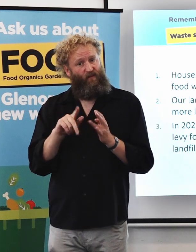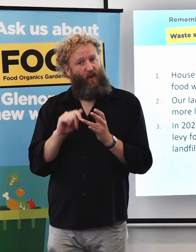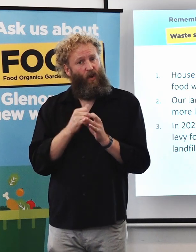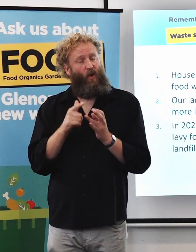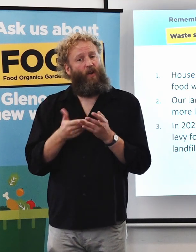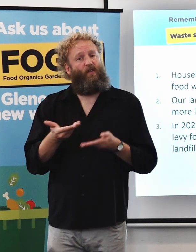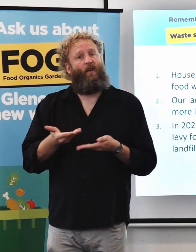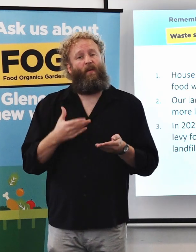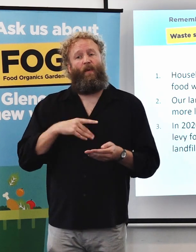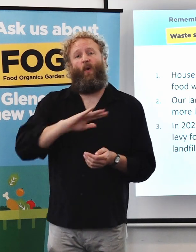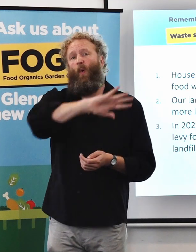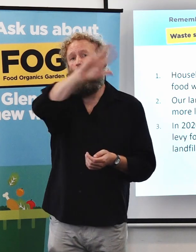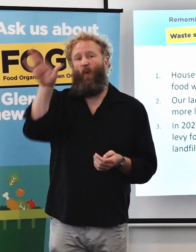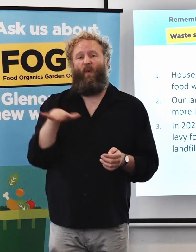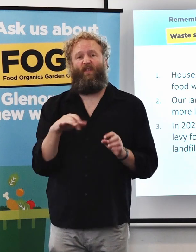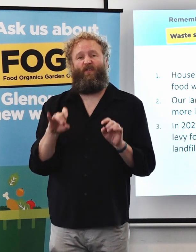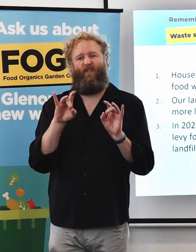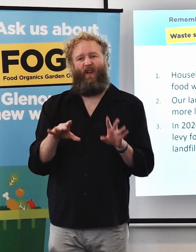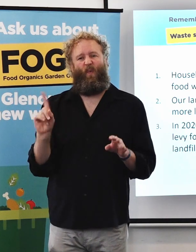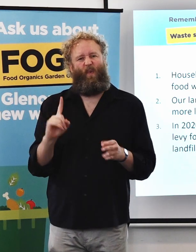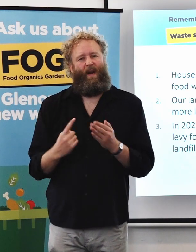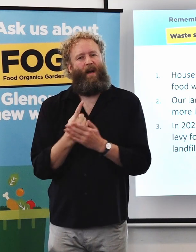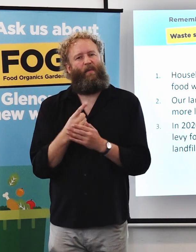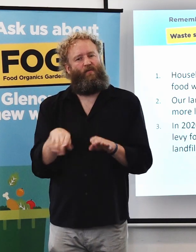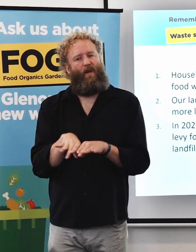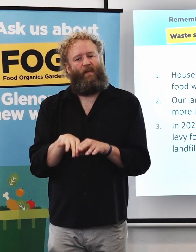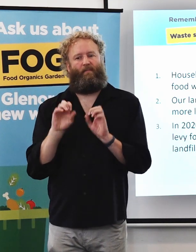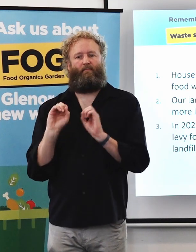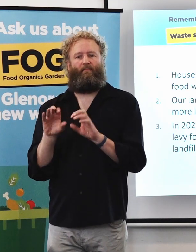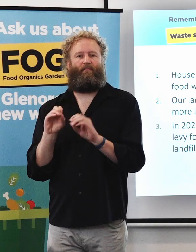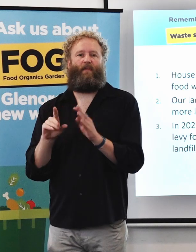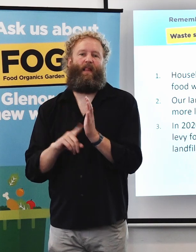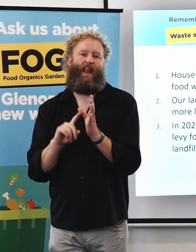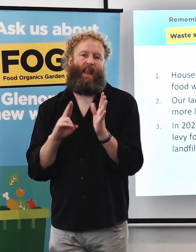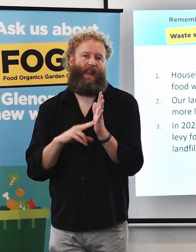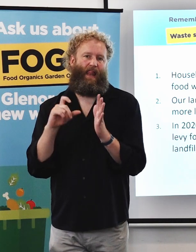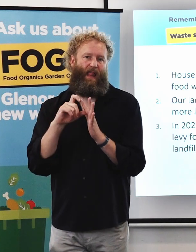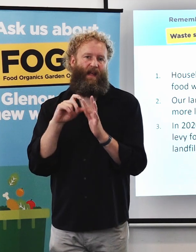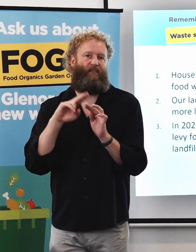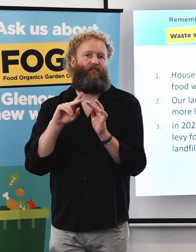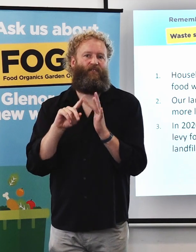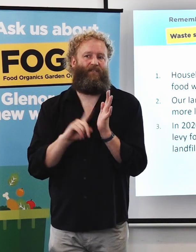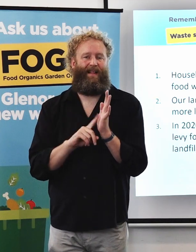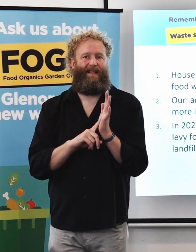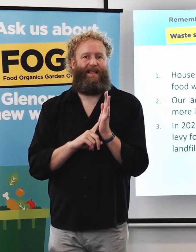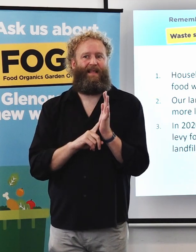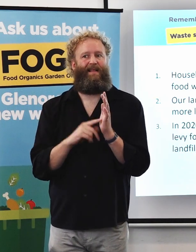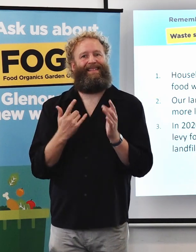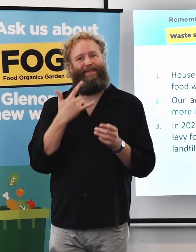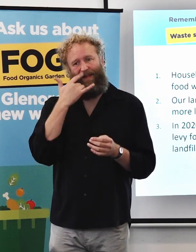requirement that we landfill all of waste, household waste. Our landfill is filling up very fast. So we've had